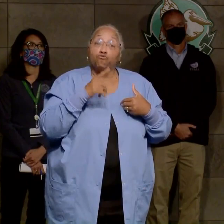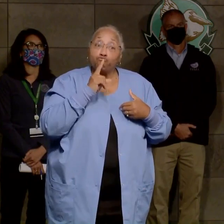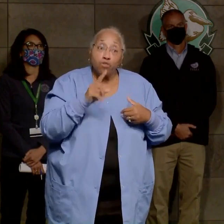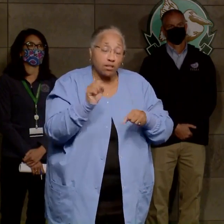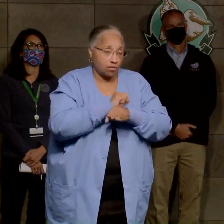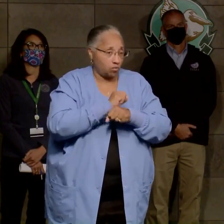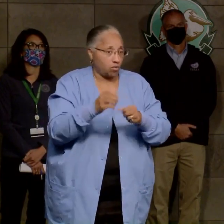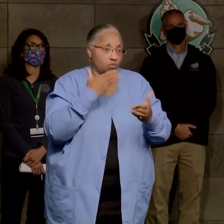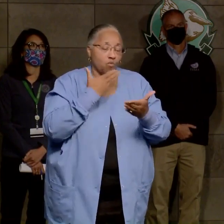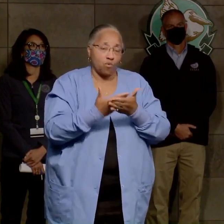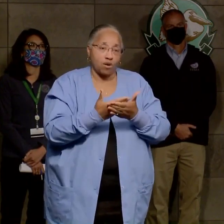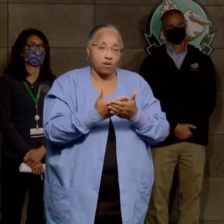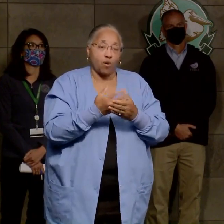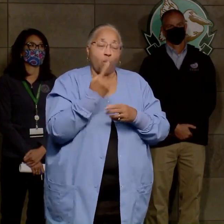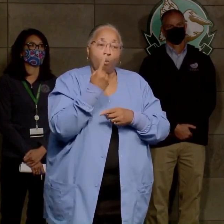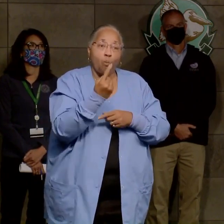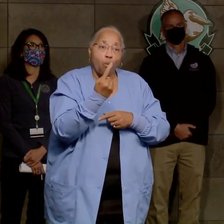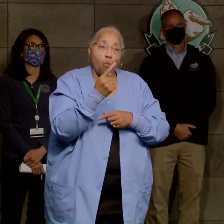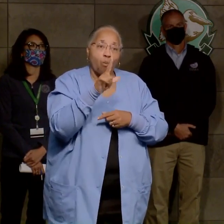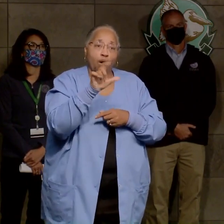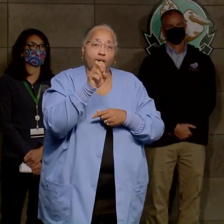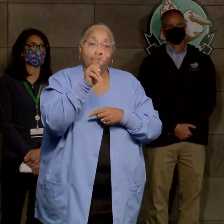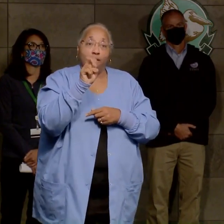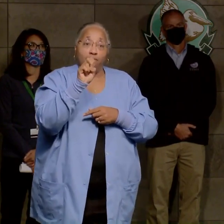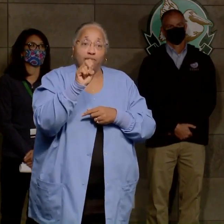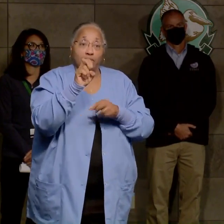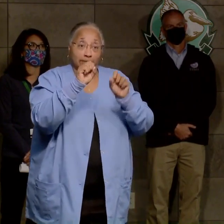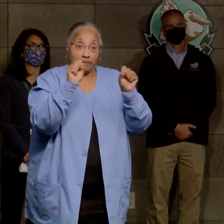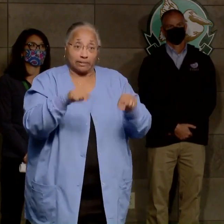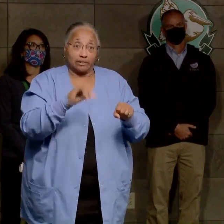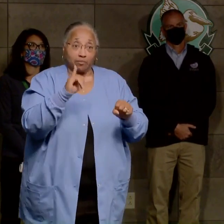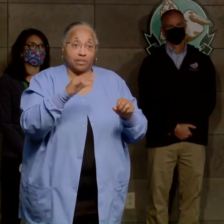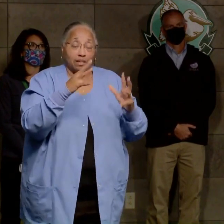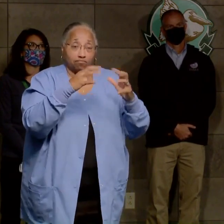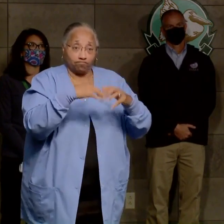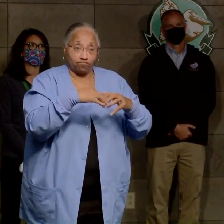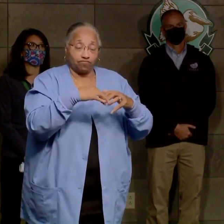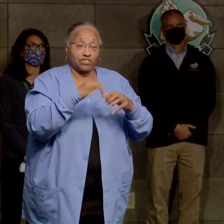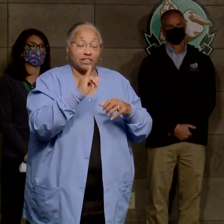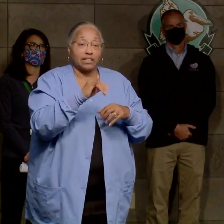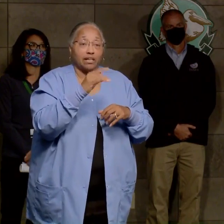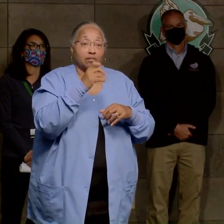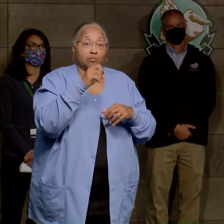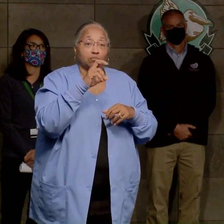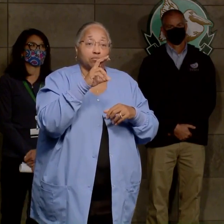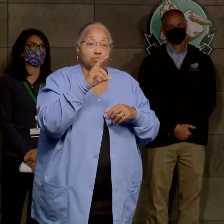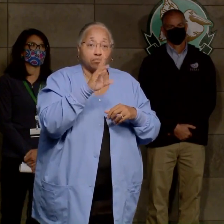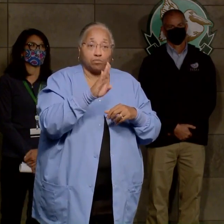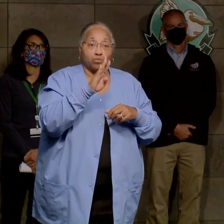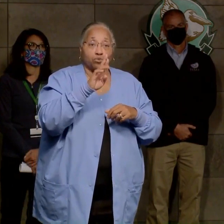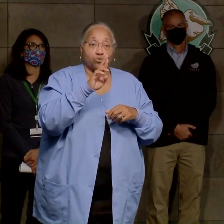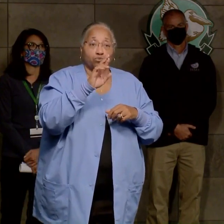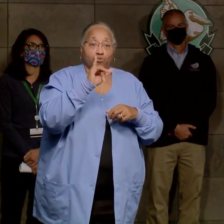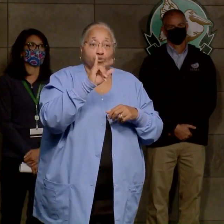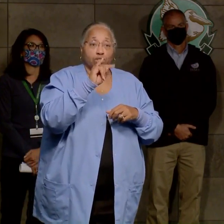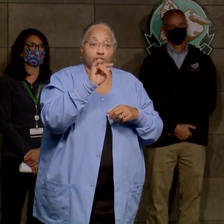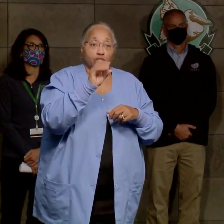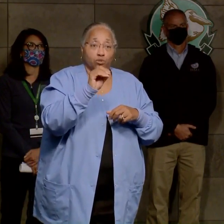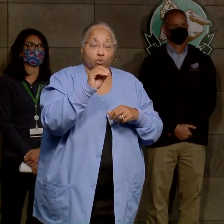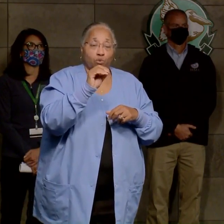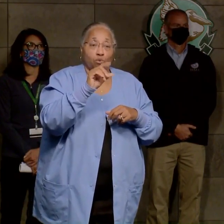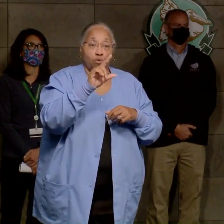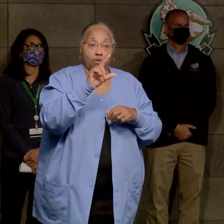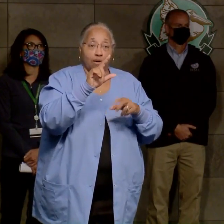And there was only one levee system that was breached. That was the burrito levee in Grand Isle that